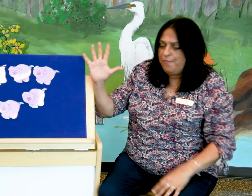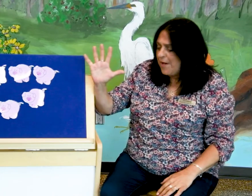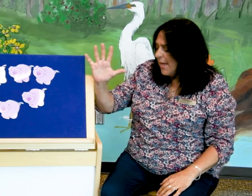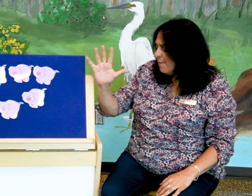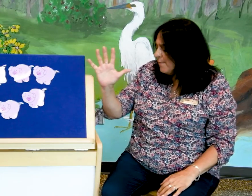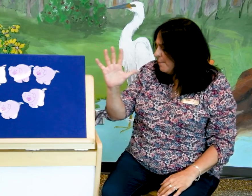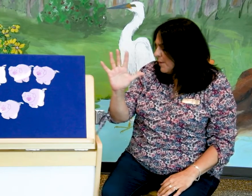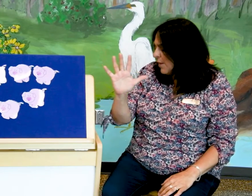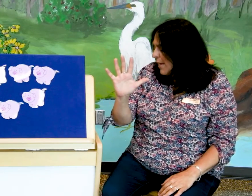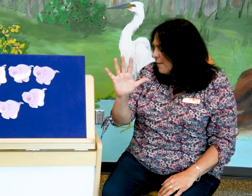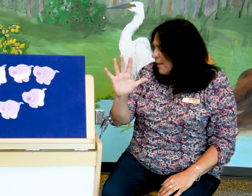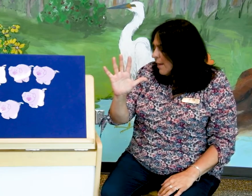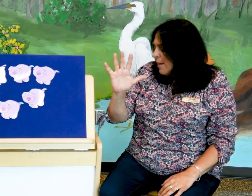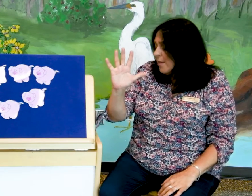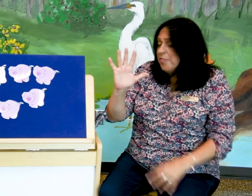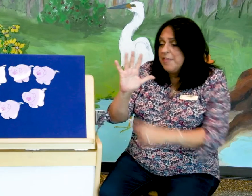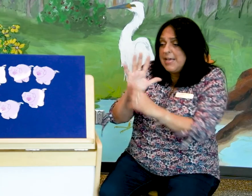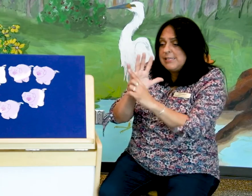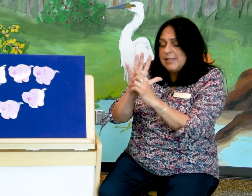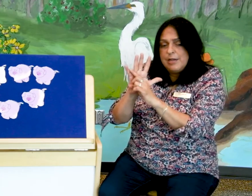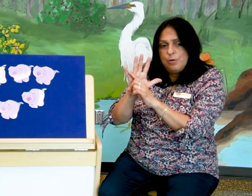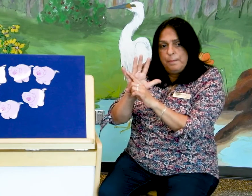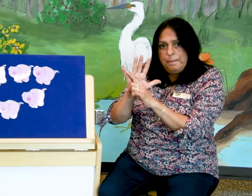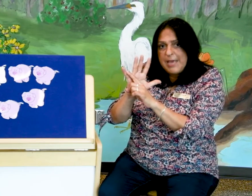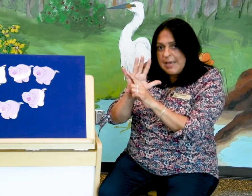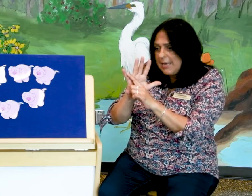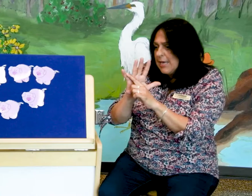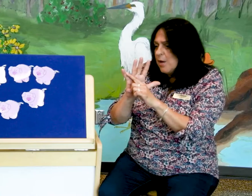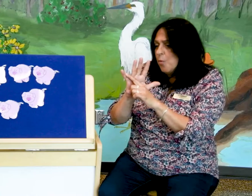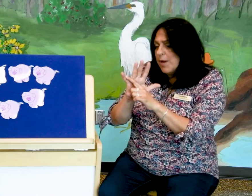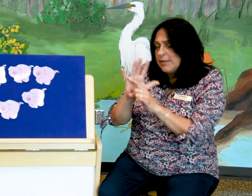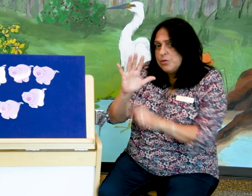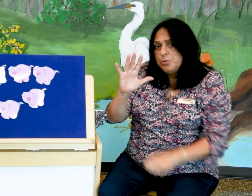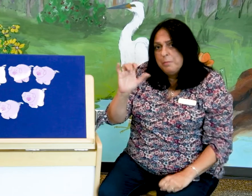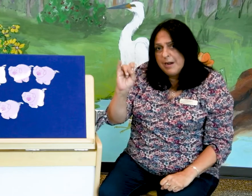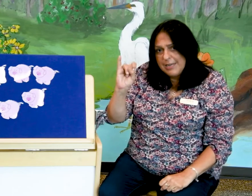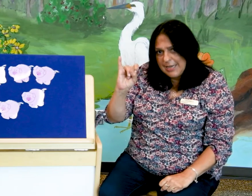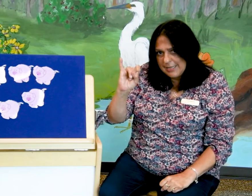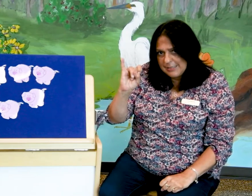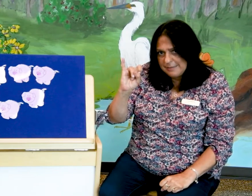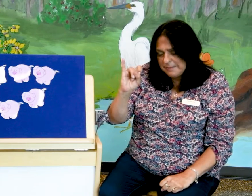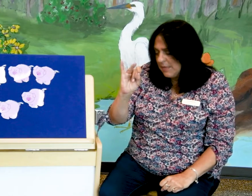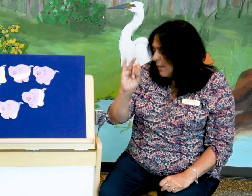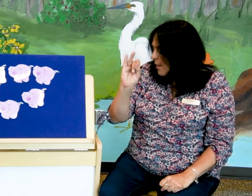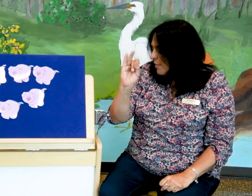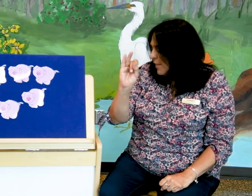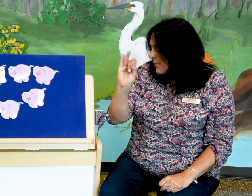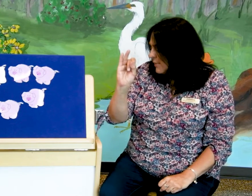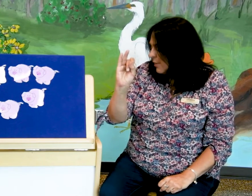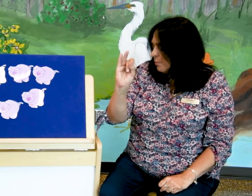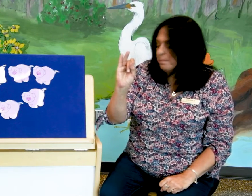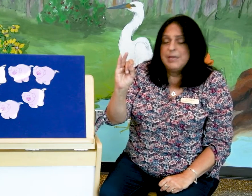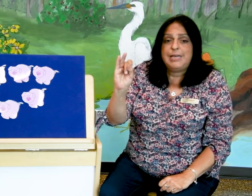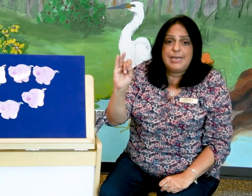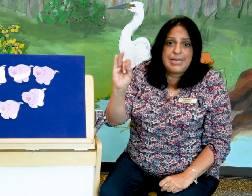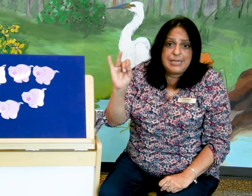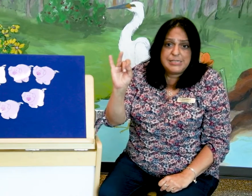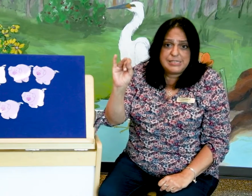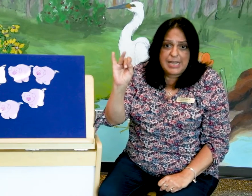five. Okay? This little piggy went to market. This little piggy stayed